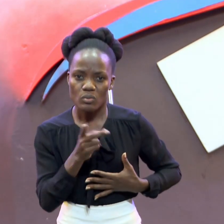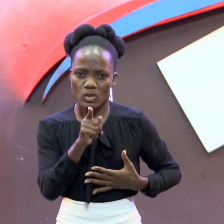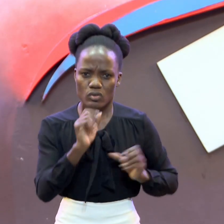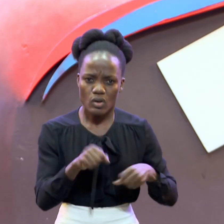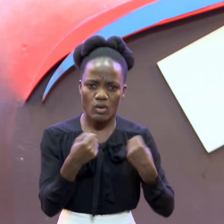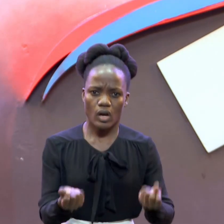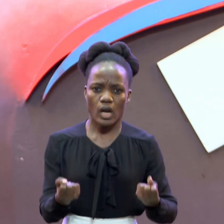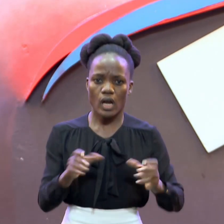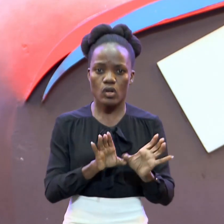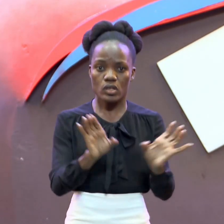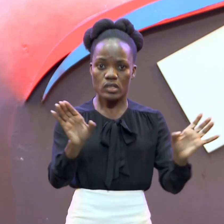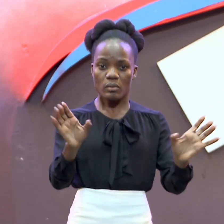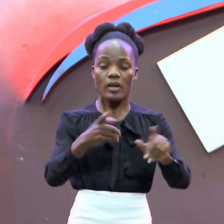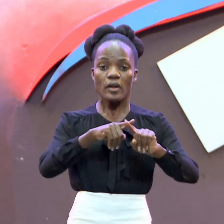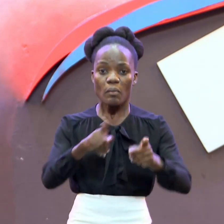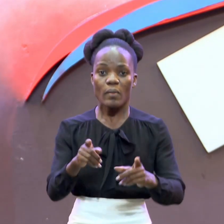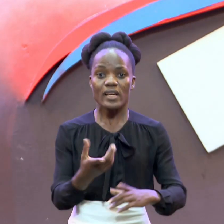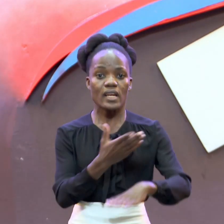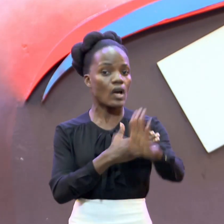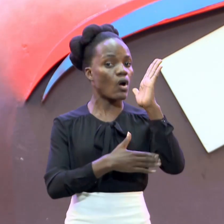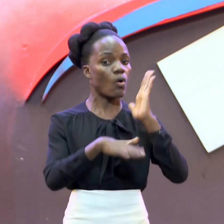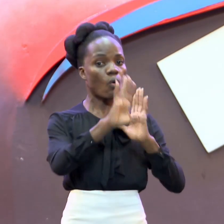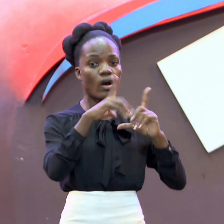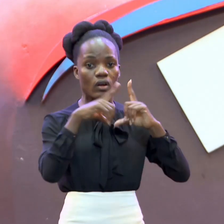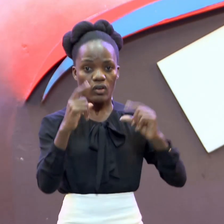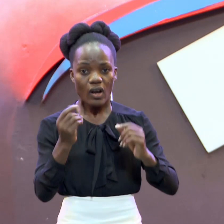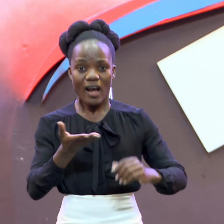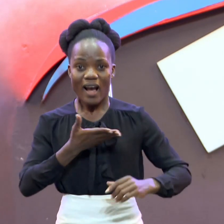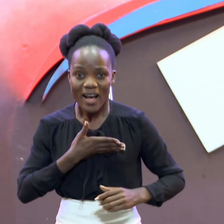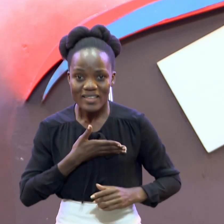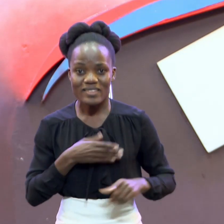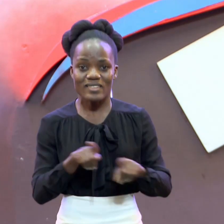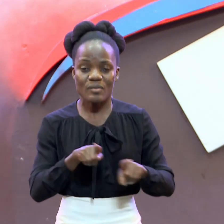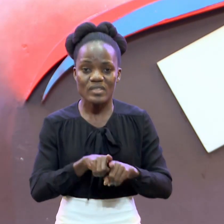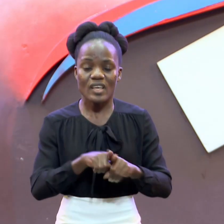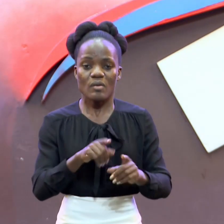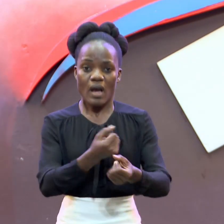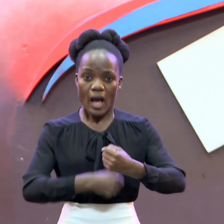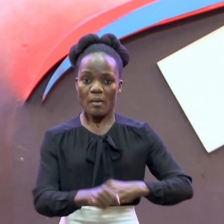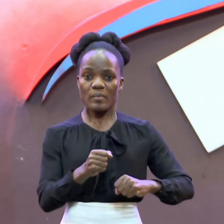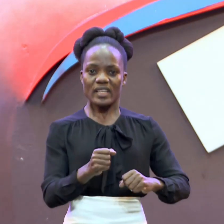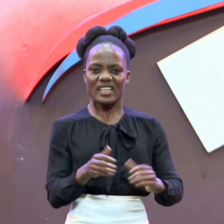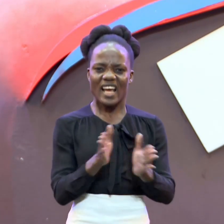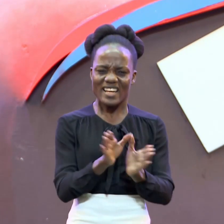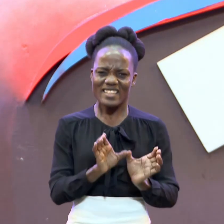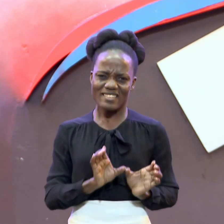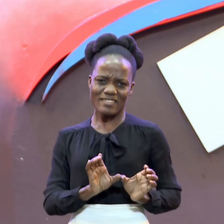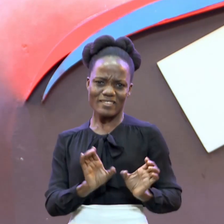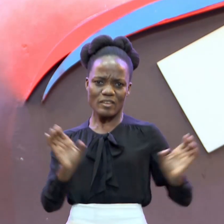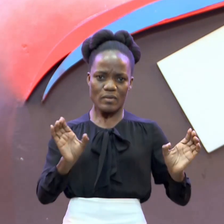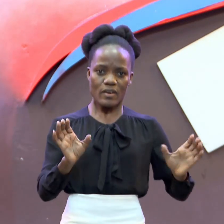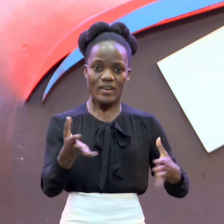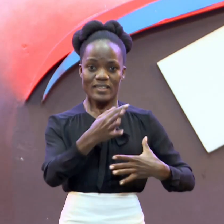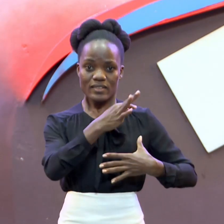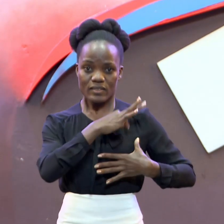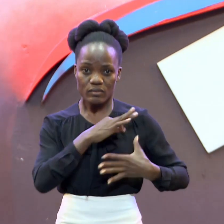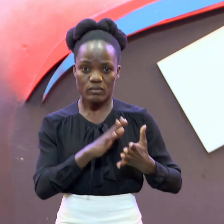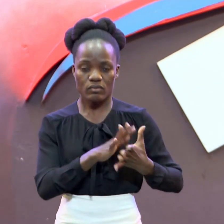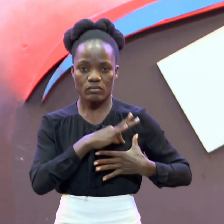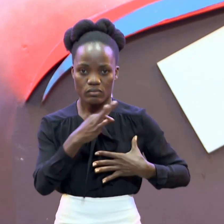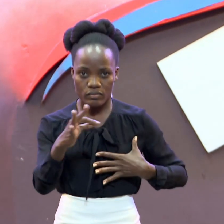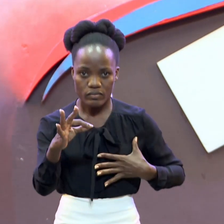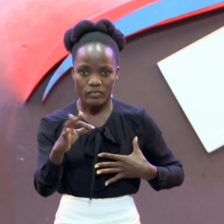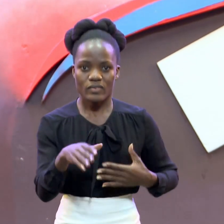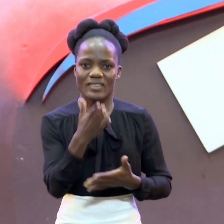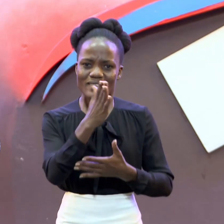Says that the Word of God Has the ability To separate Even though Things that seem To be inseparable Things that